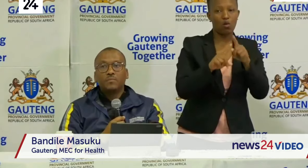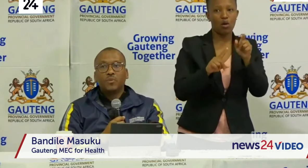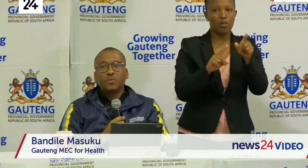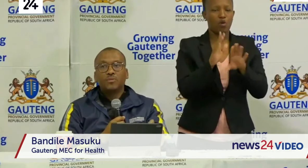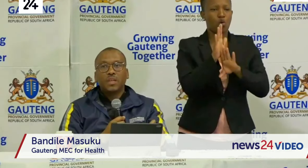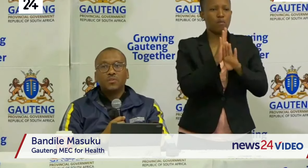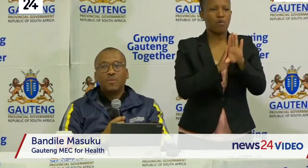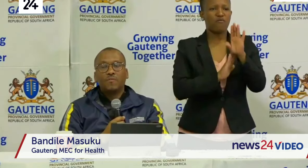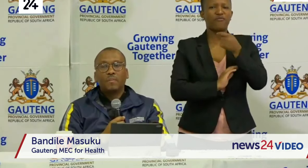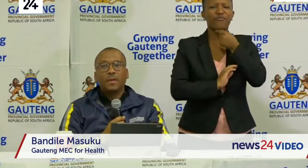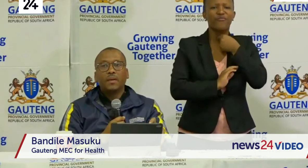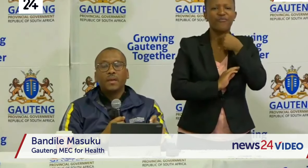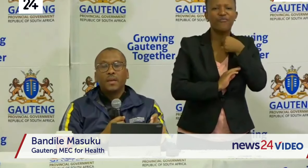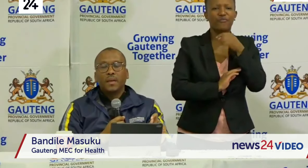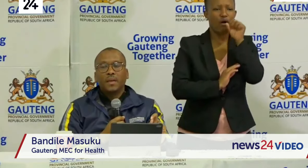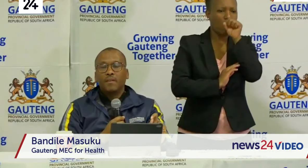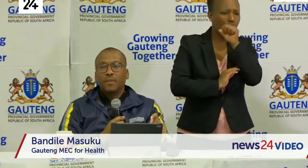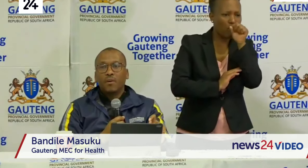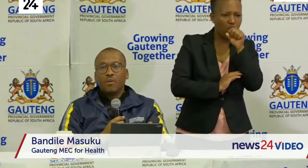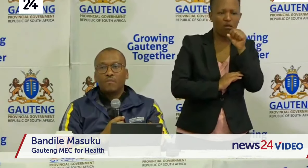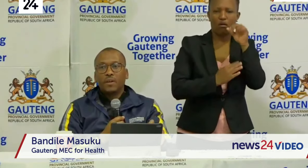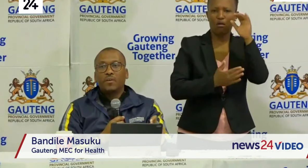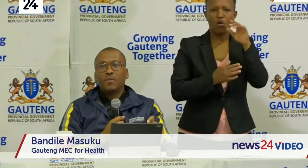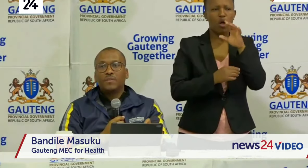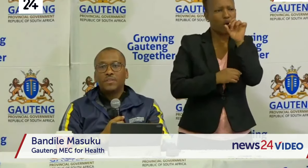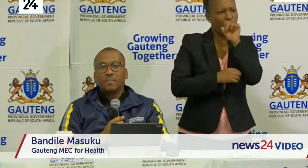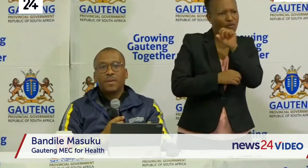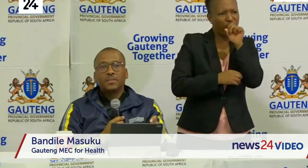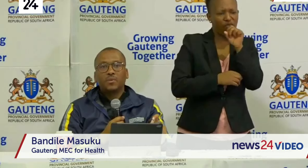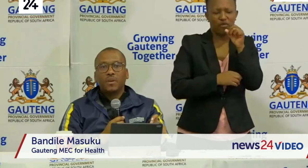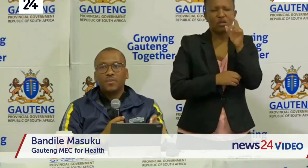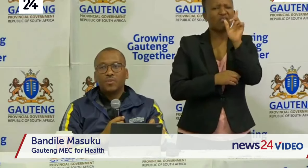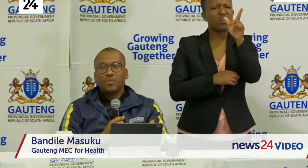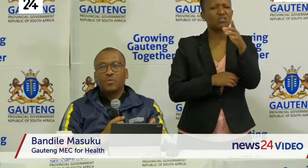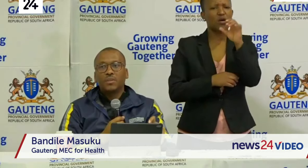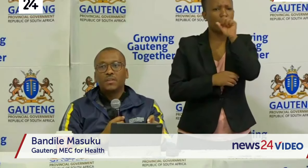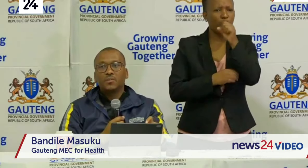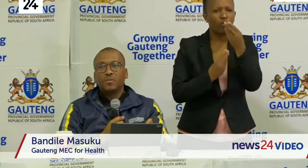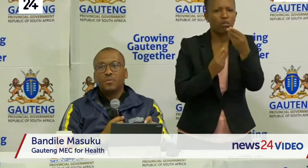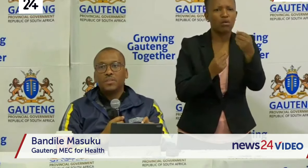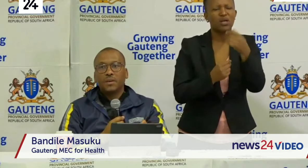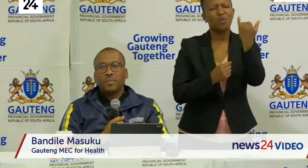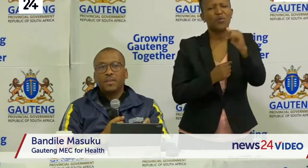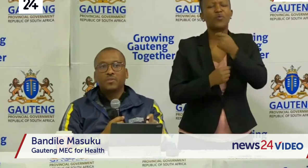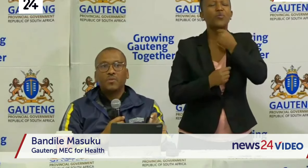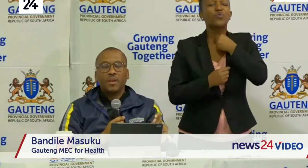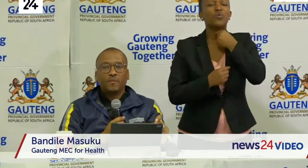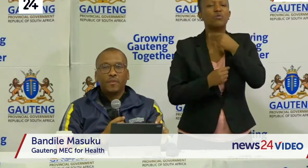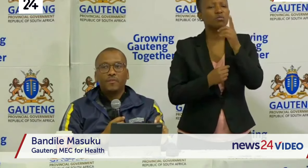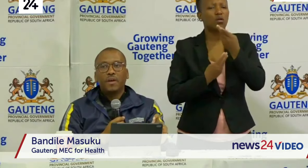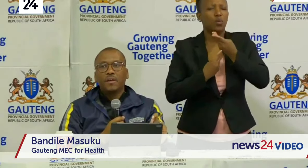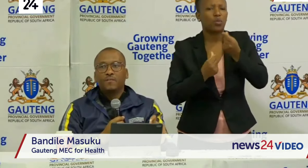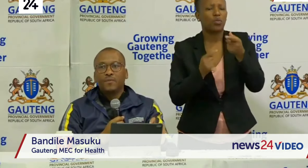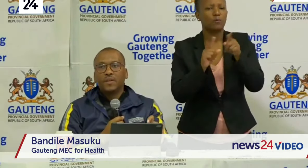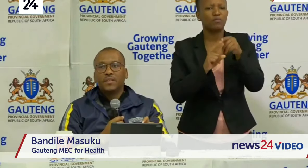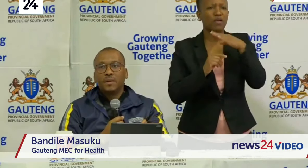from symptoms when you start off having a cough and the cough disappears or you have a sore throat and the sore throat disappears or you had a